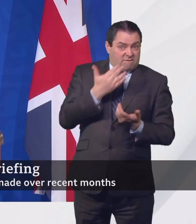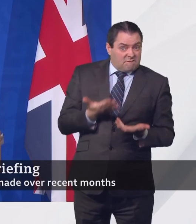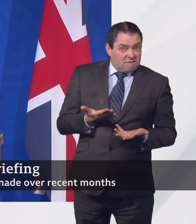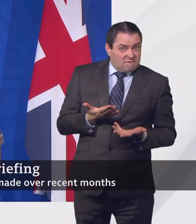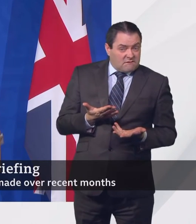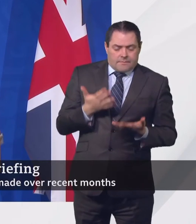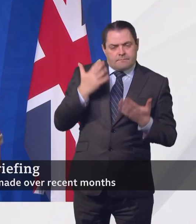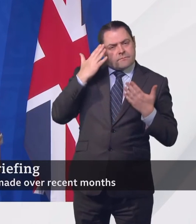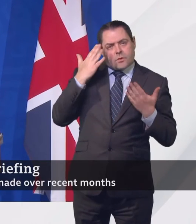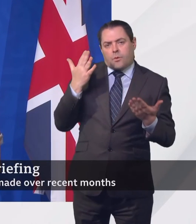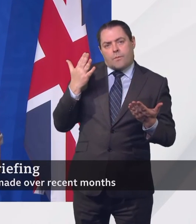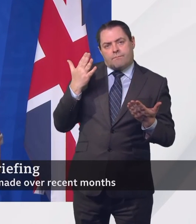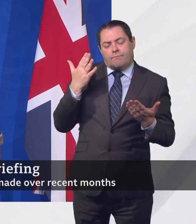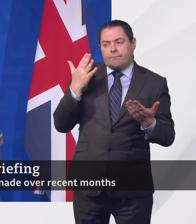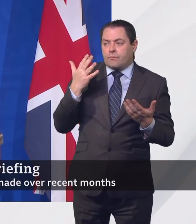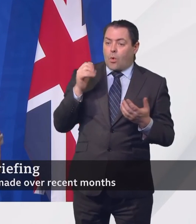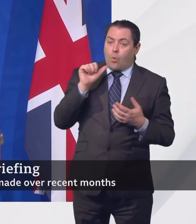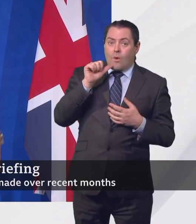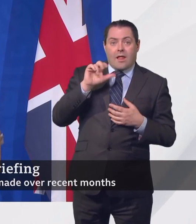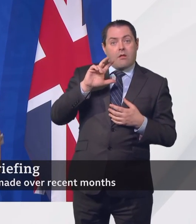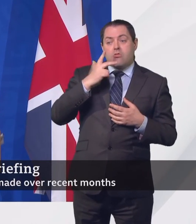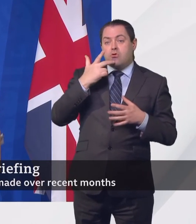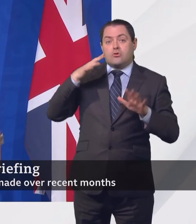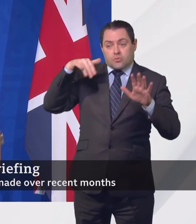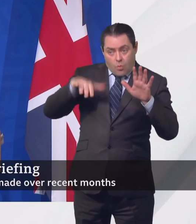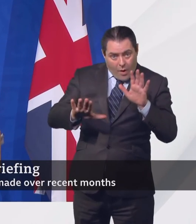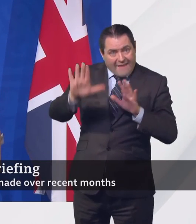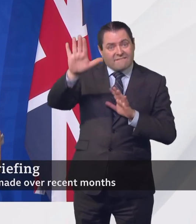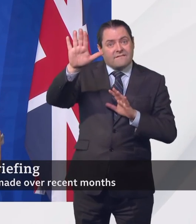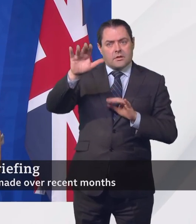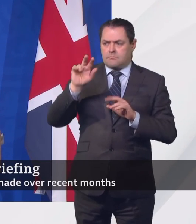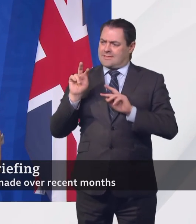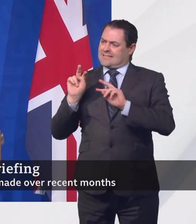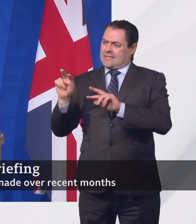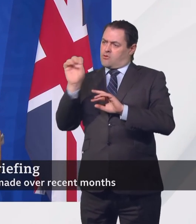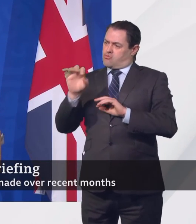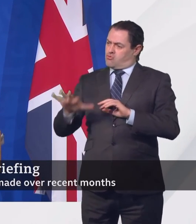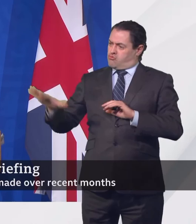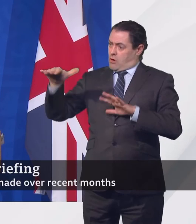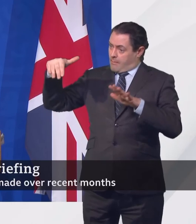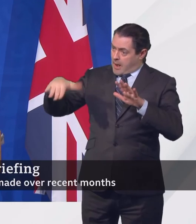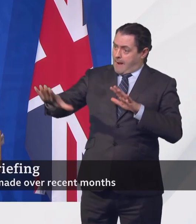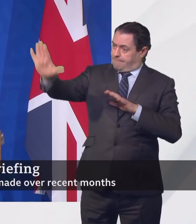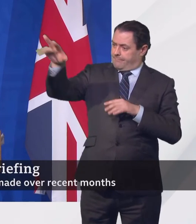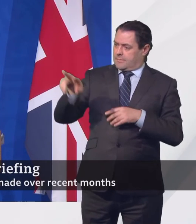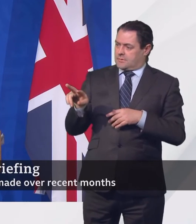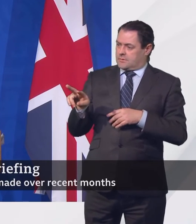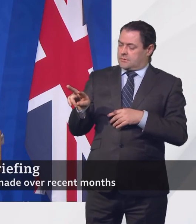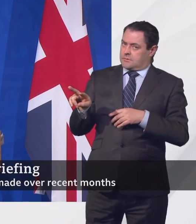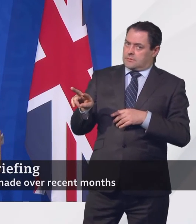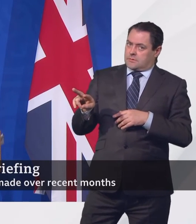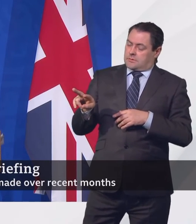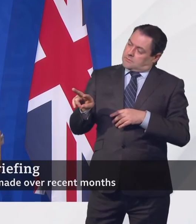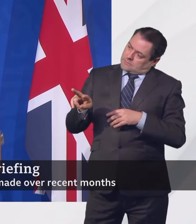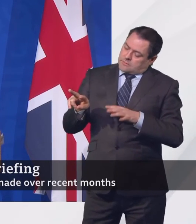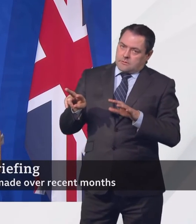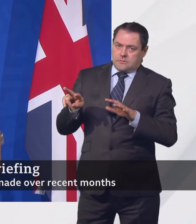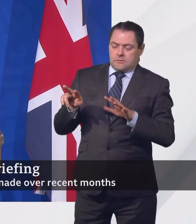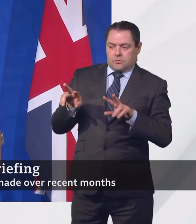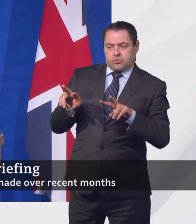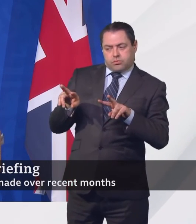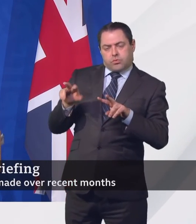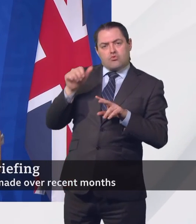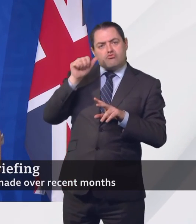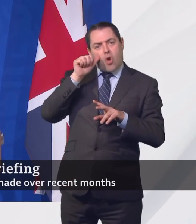another wave and we've seen what's been happening. That's why I stress what's happening with our European friends because historically